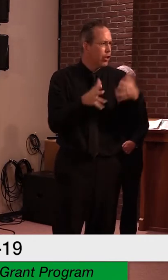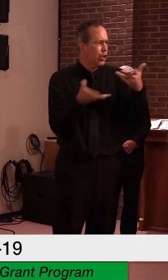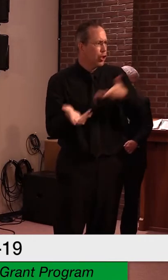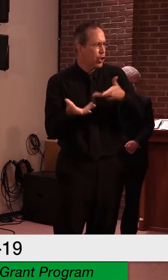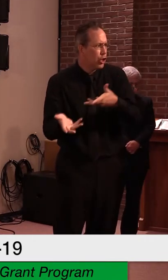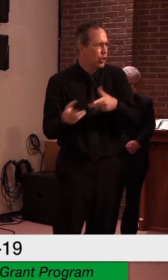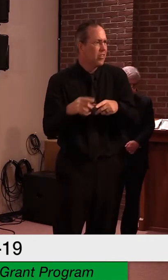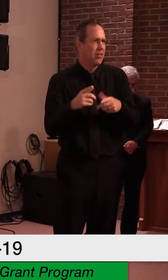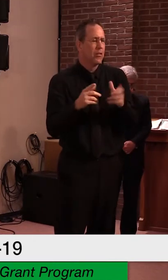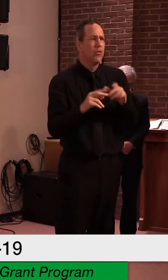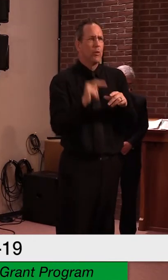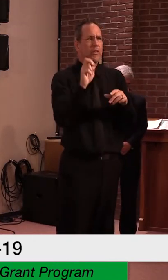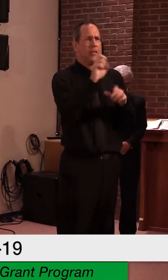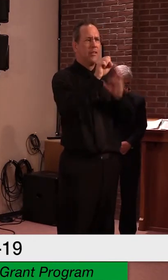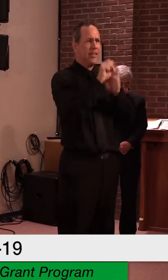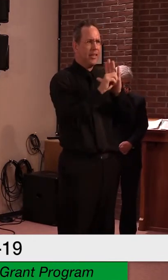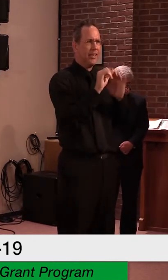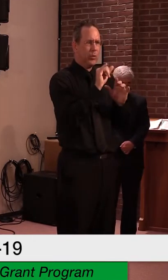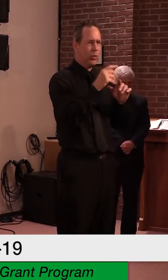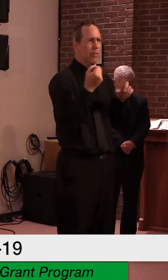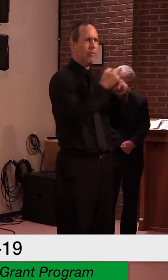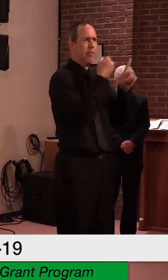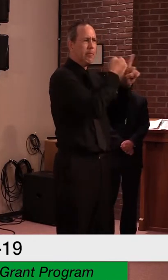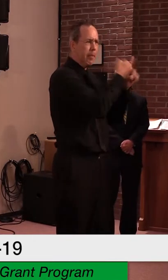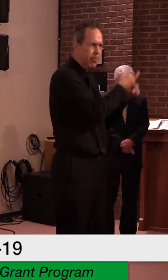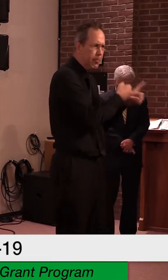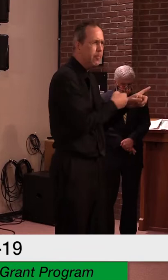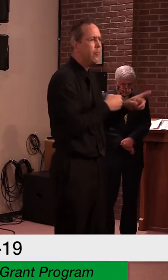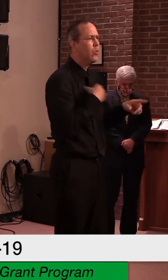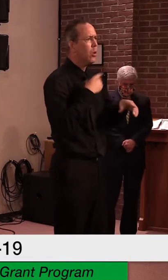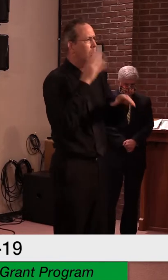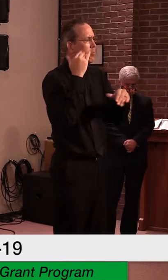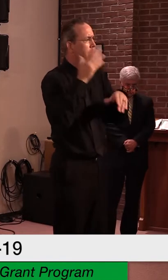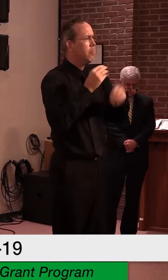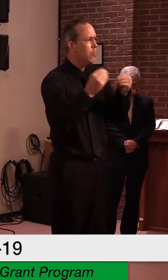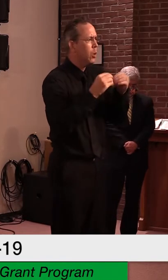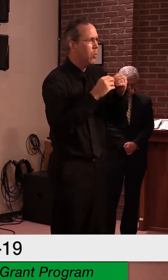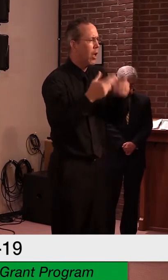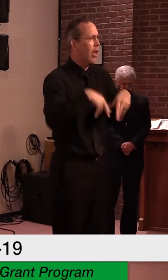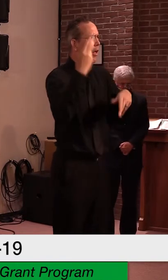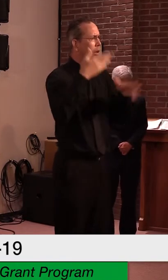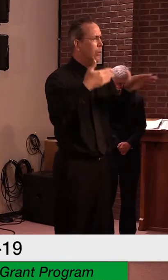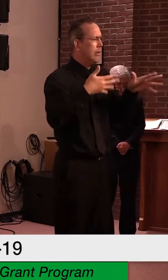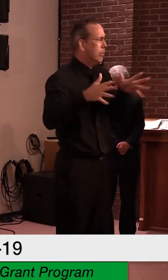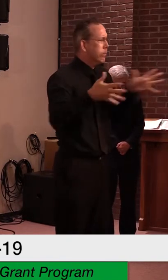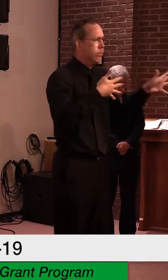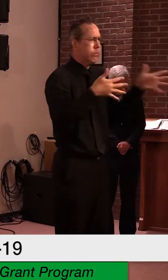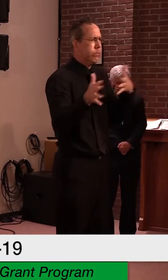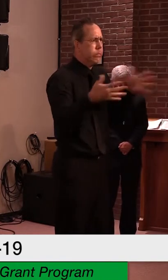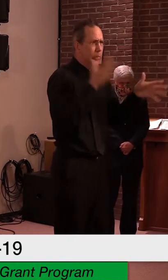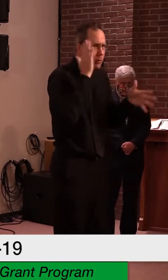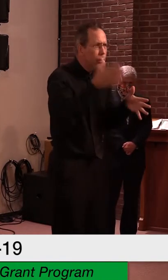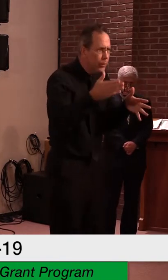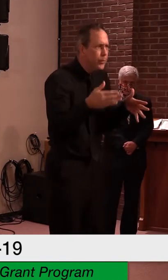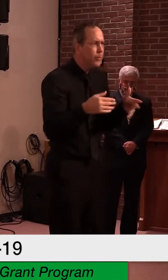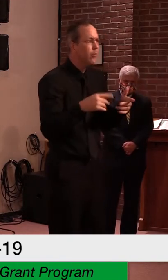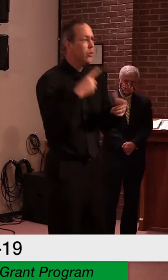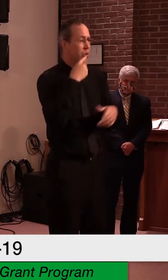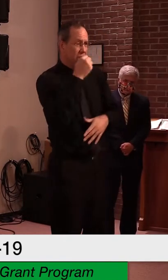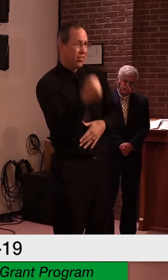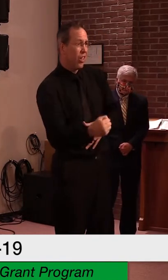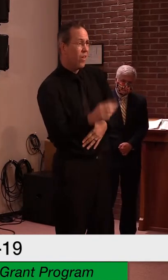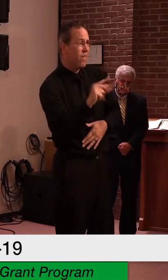westward track, that there'll be an increase in wind component to southern Vermont, eastern Vermont in particular,